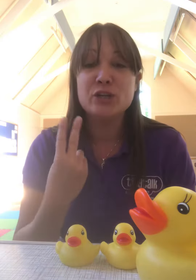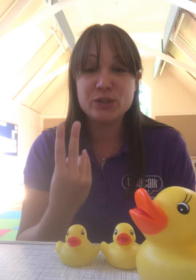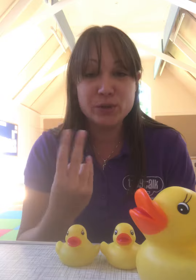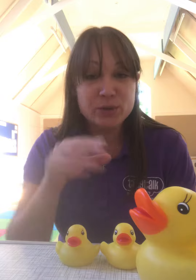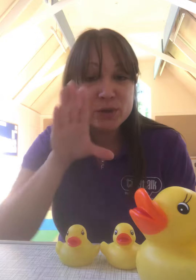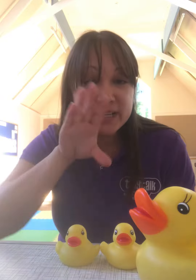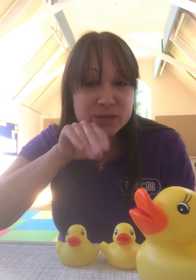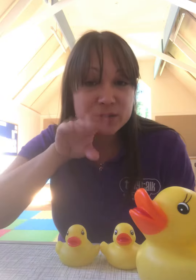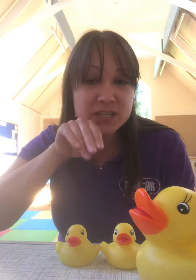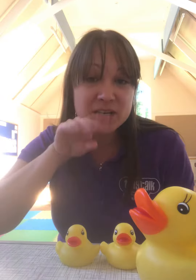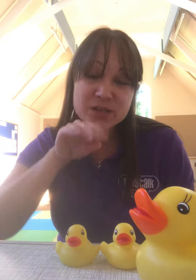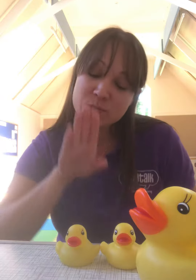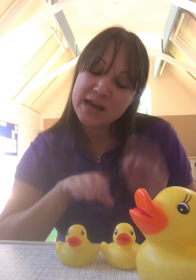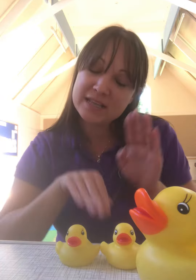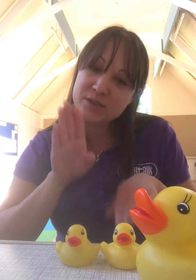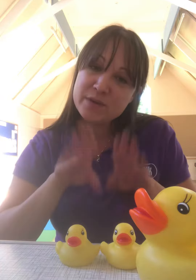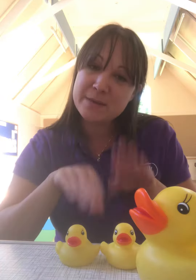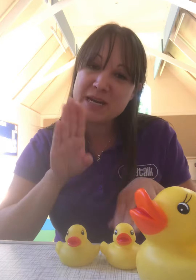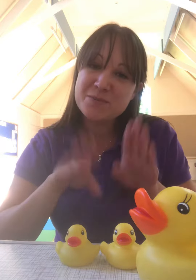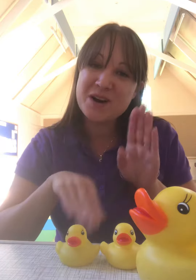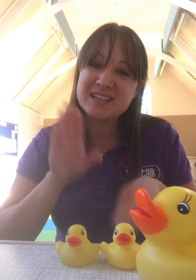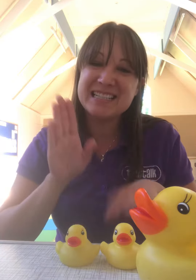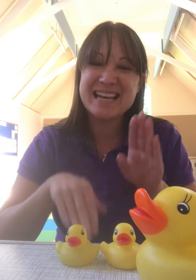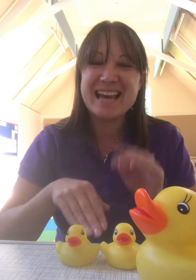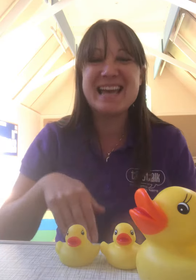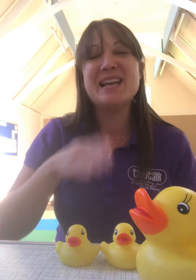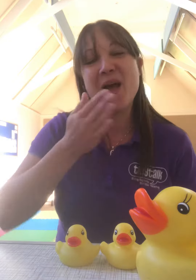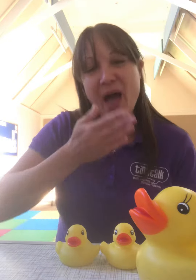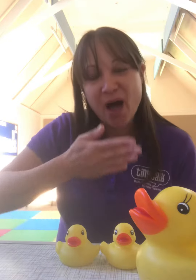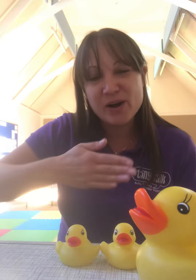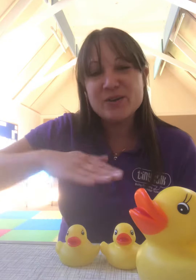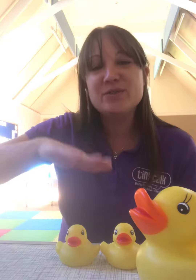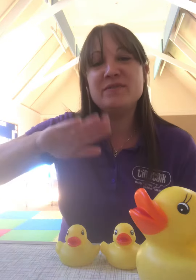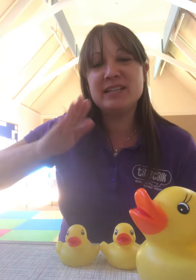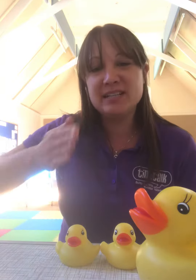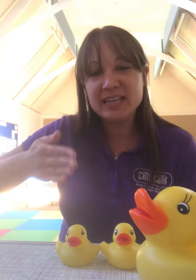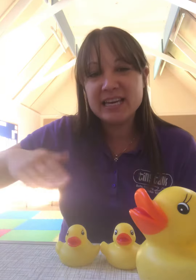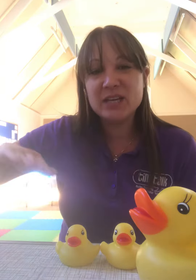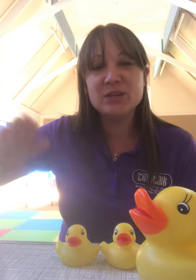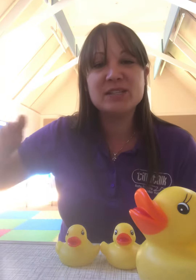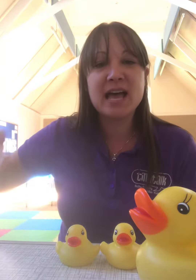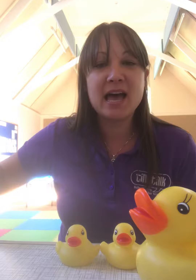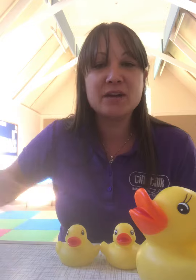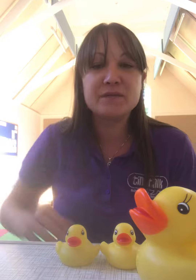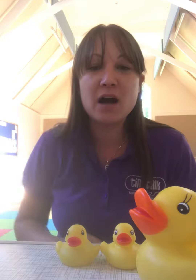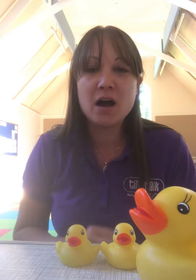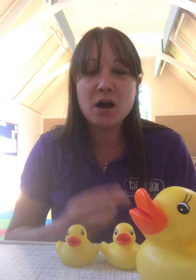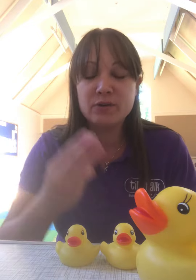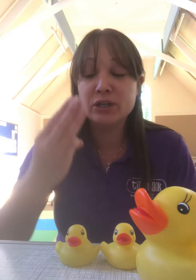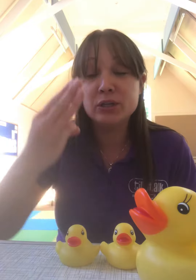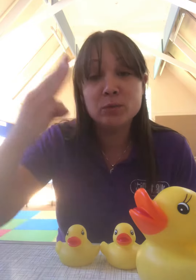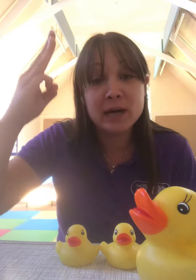Two little ducks went swimming one day, over the hills and far away.